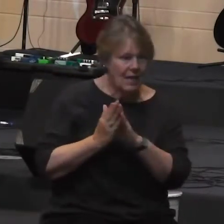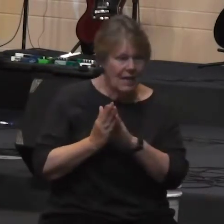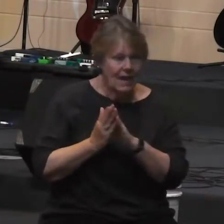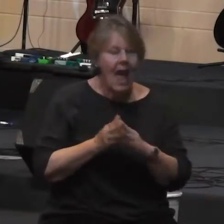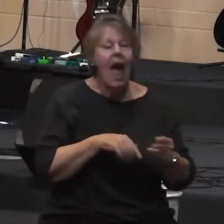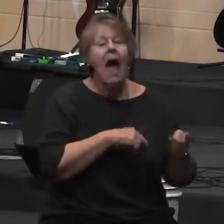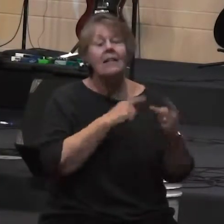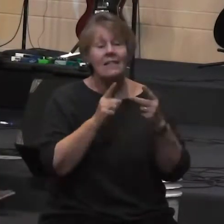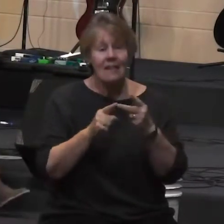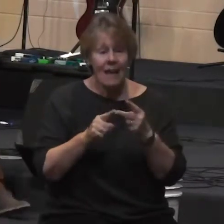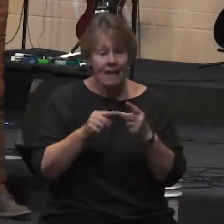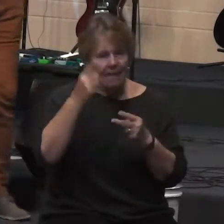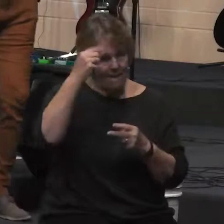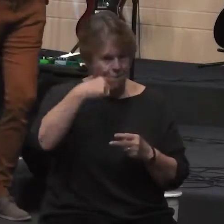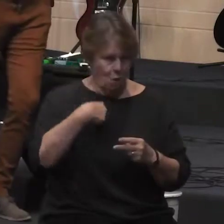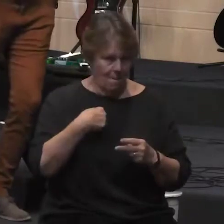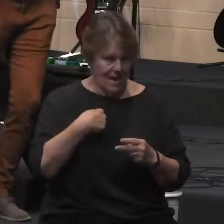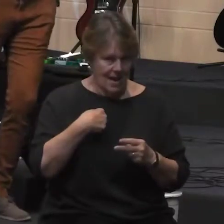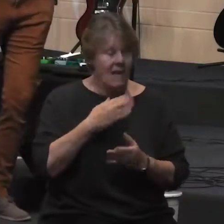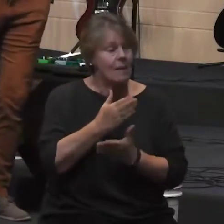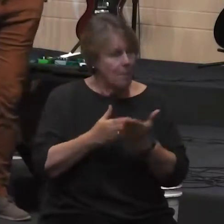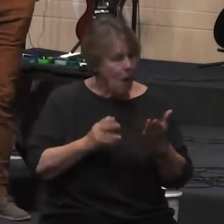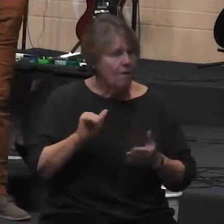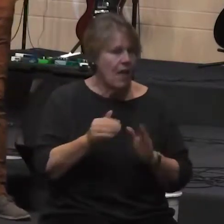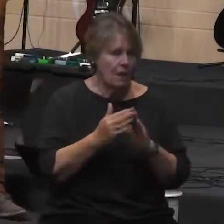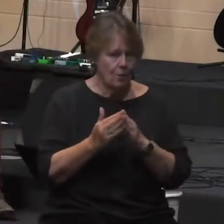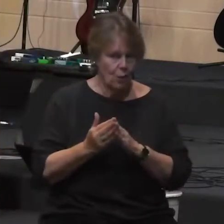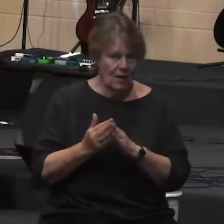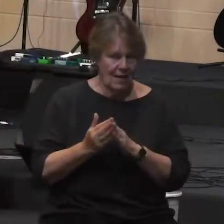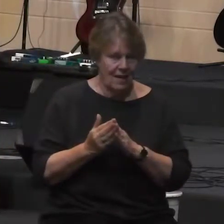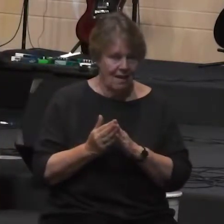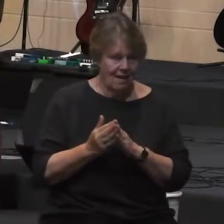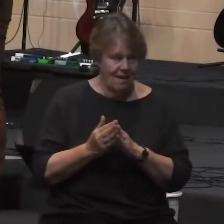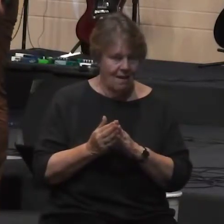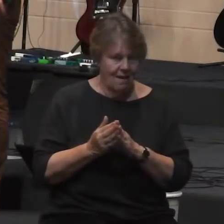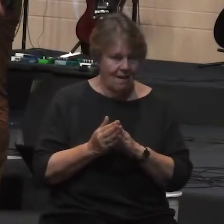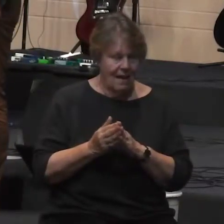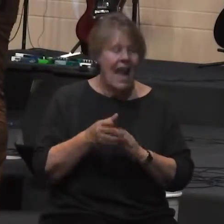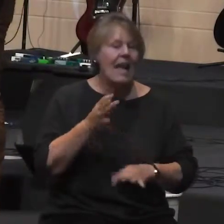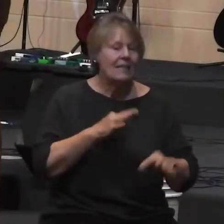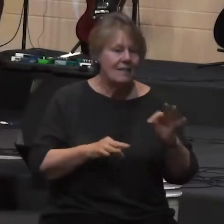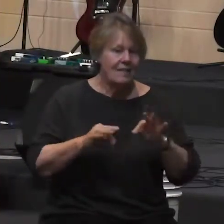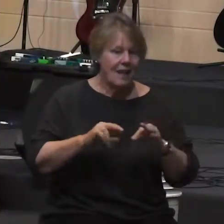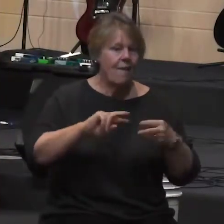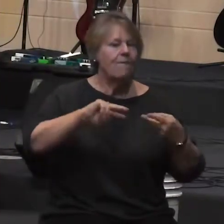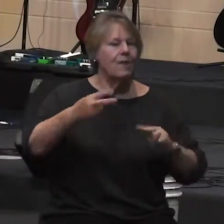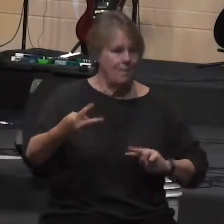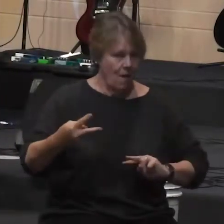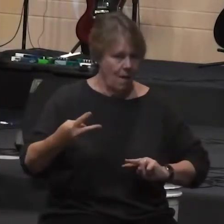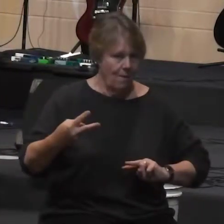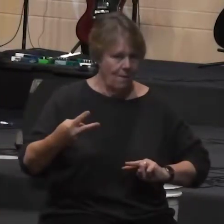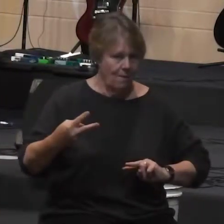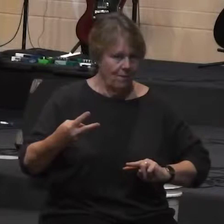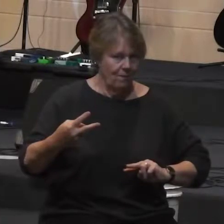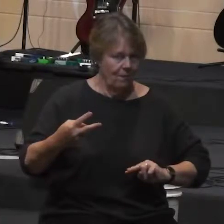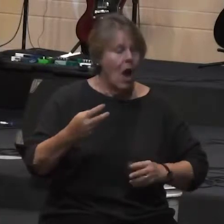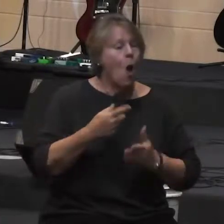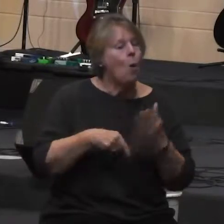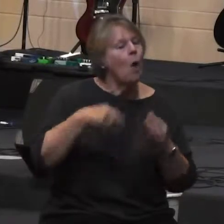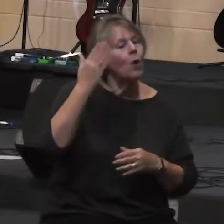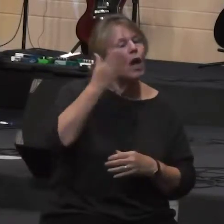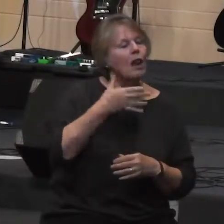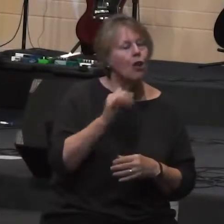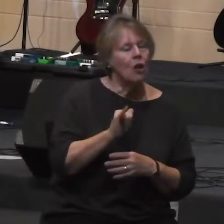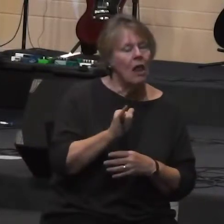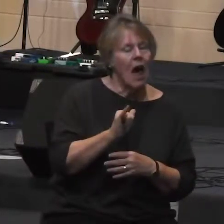and not for me first and then for us as a community what would it look like in our life in